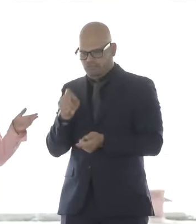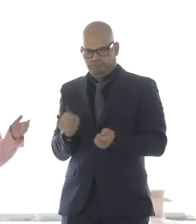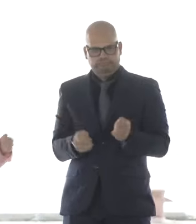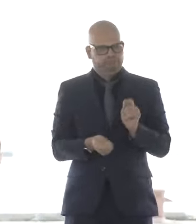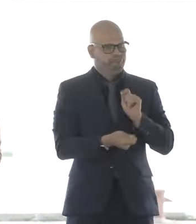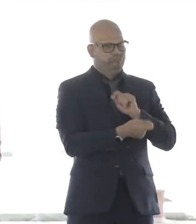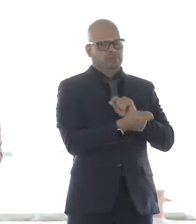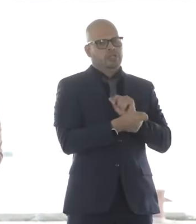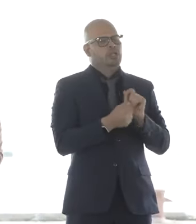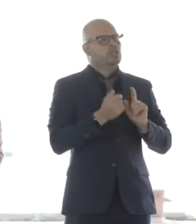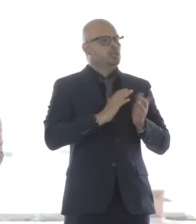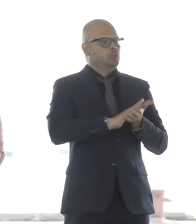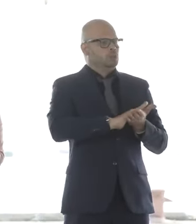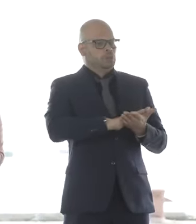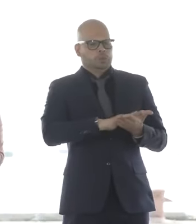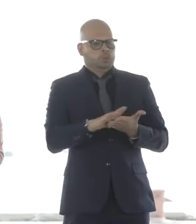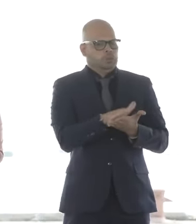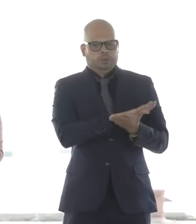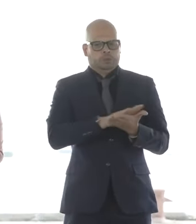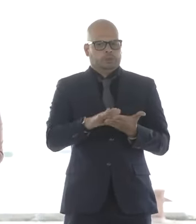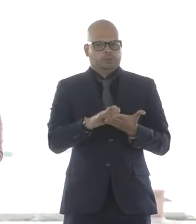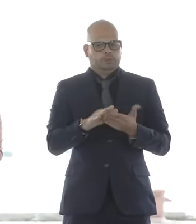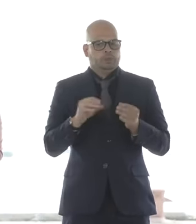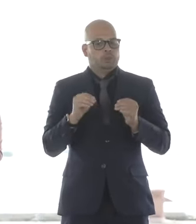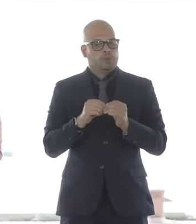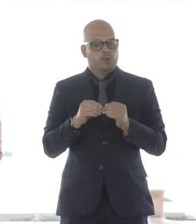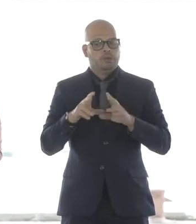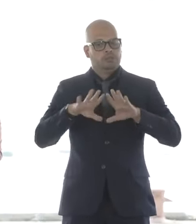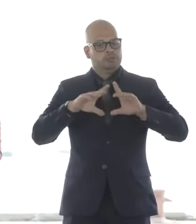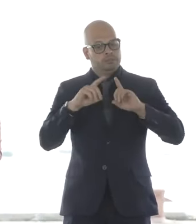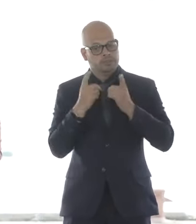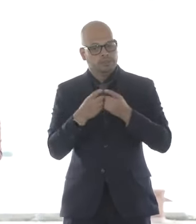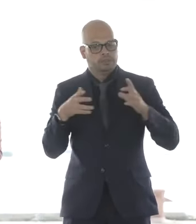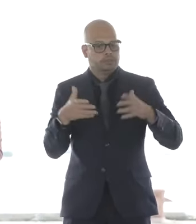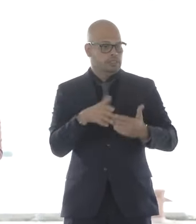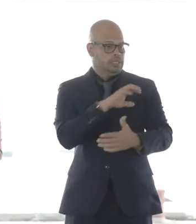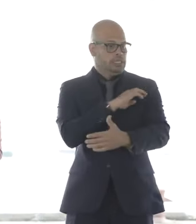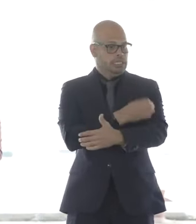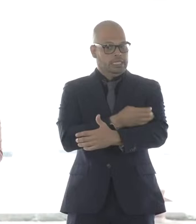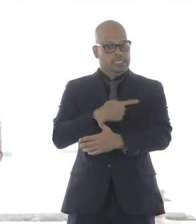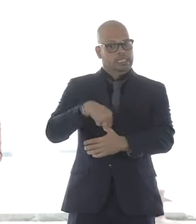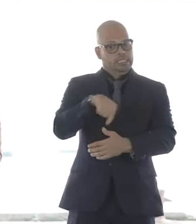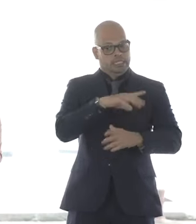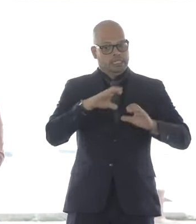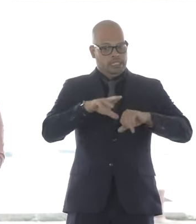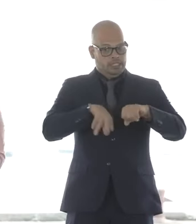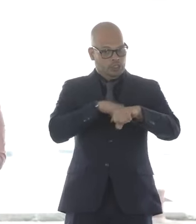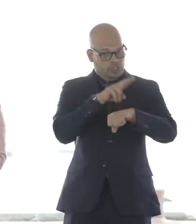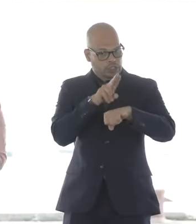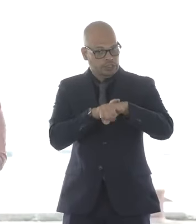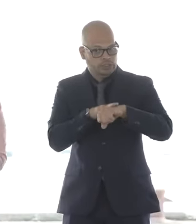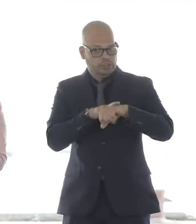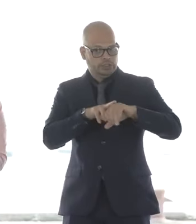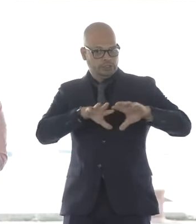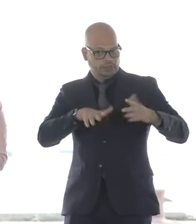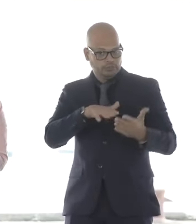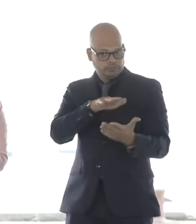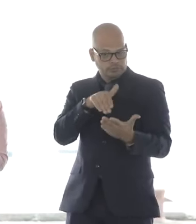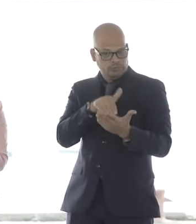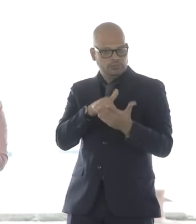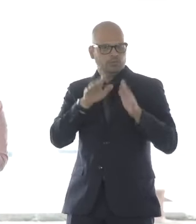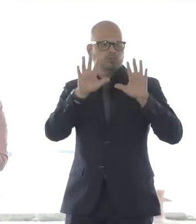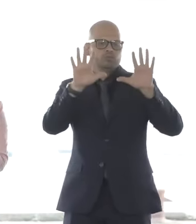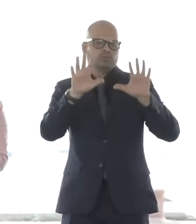with MassCEC, a national center of excellence, an academic hub for developing offshore wind